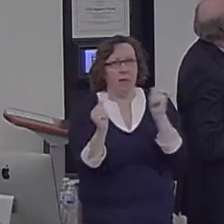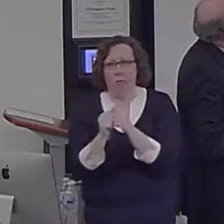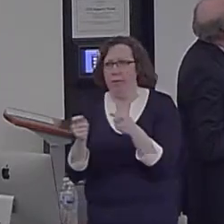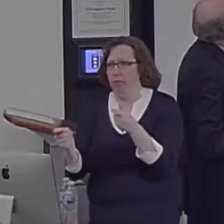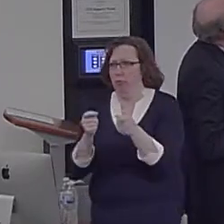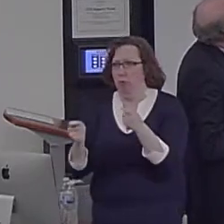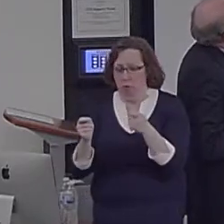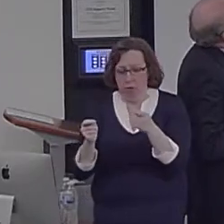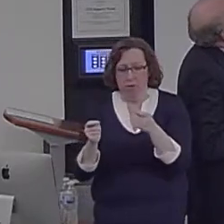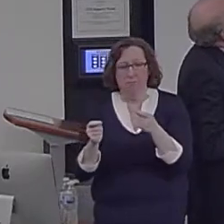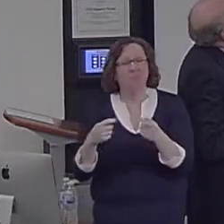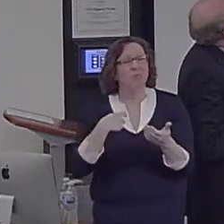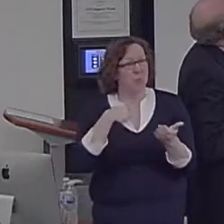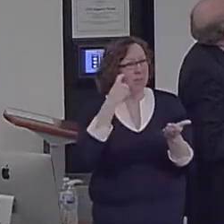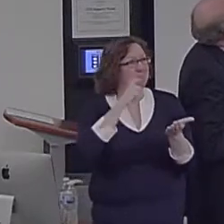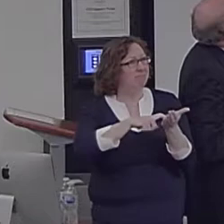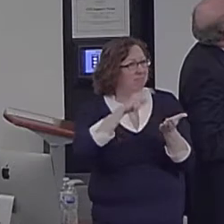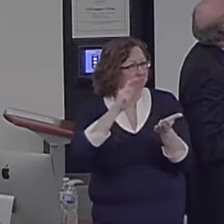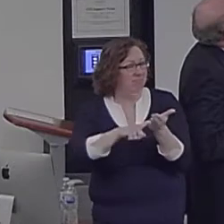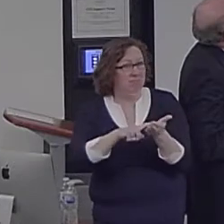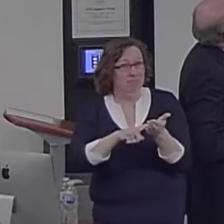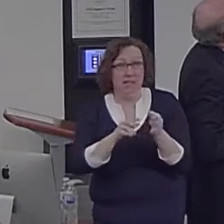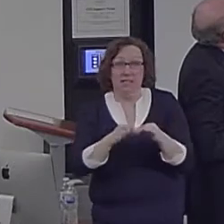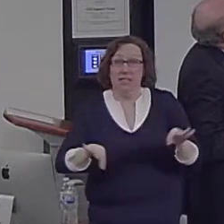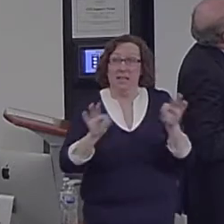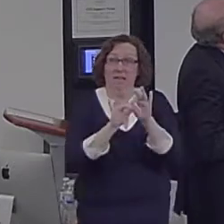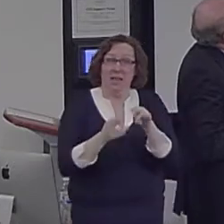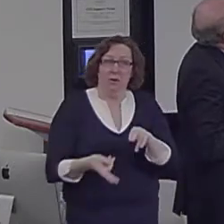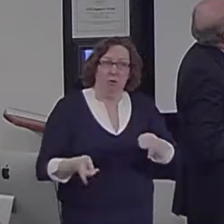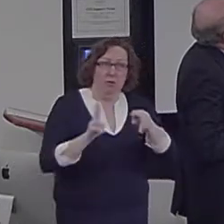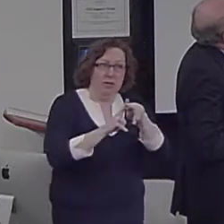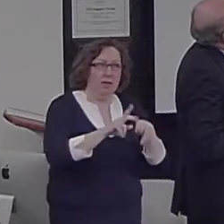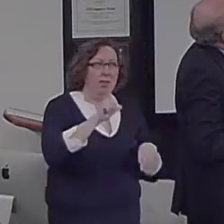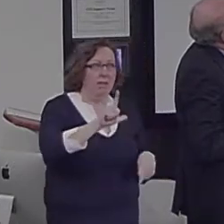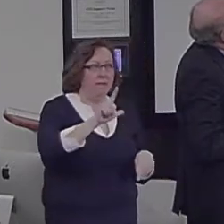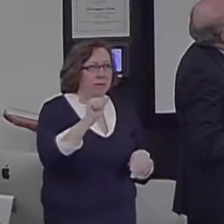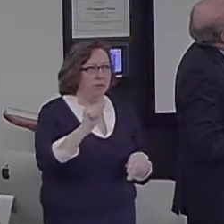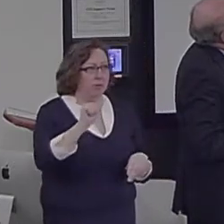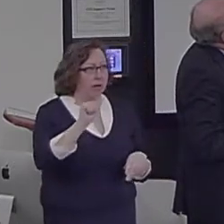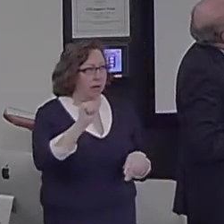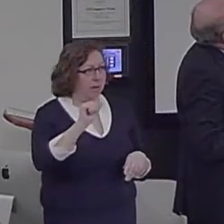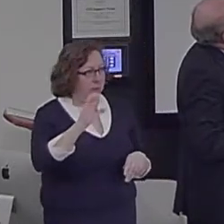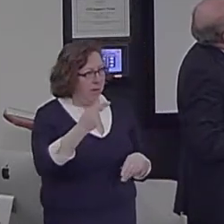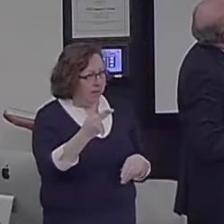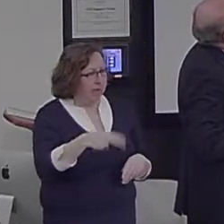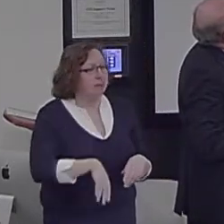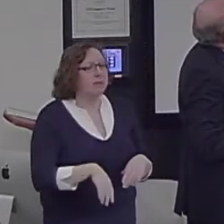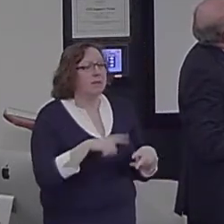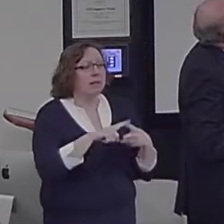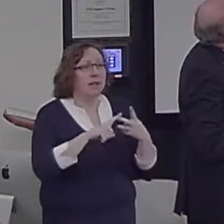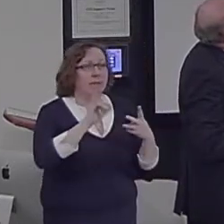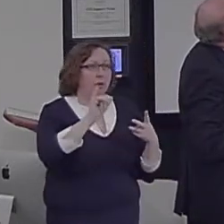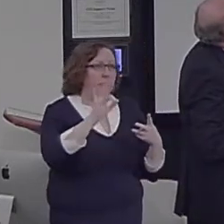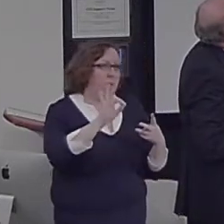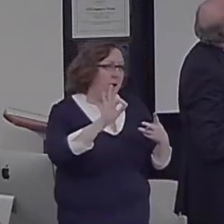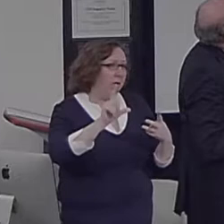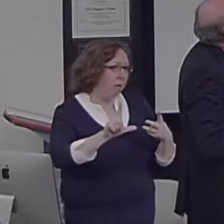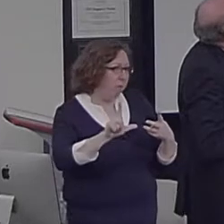significant increases in the left anterior hippocampus and the inferior parietal lobule on the right. Those